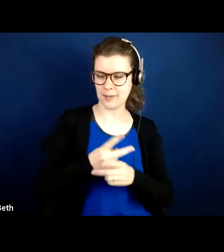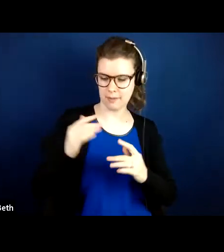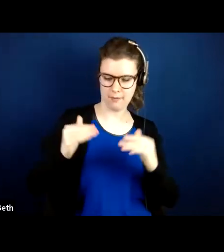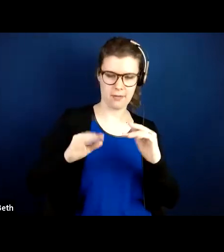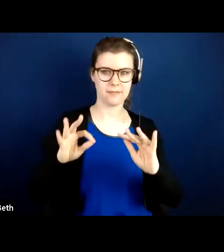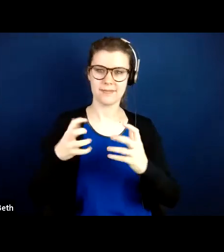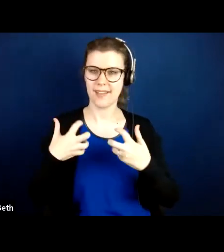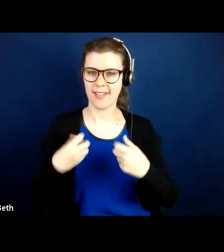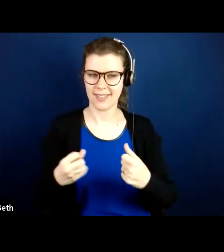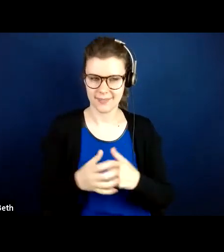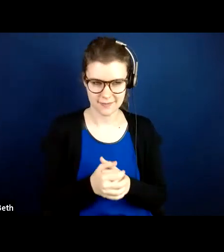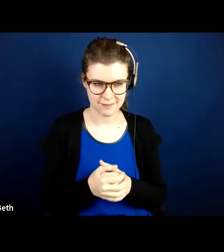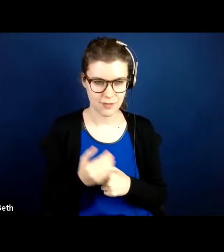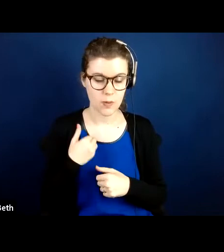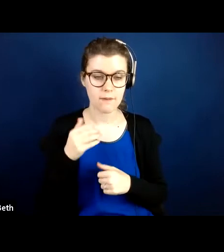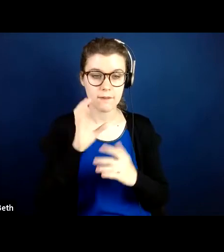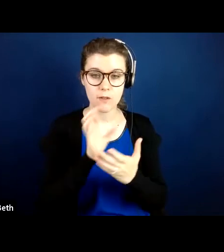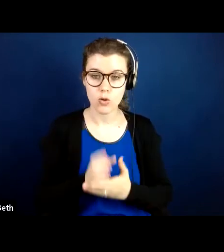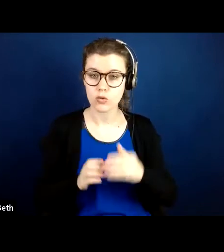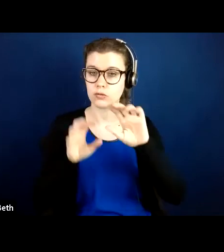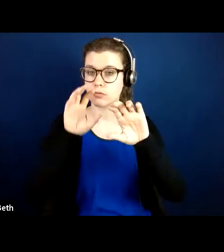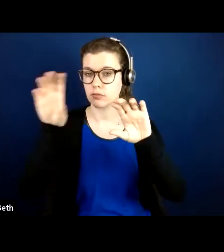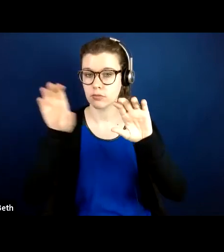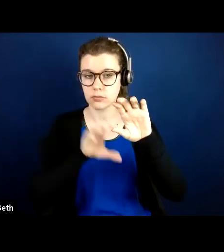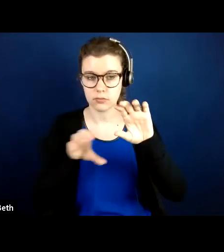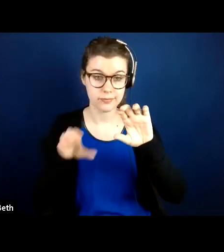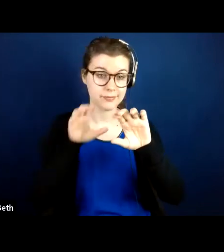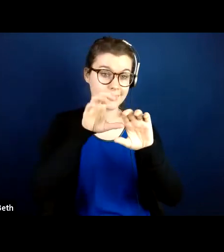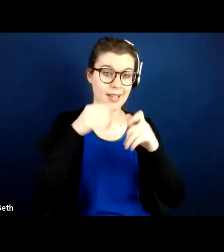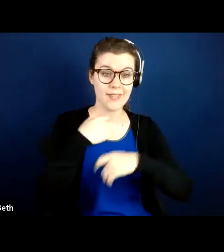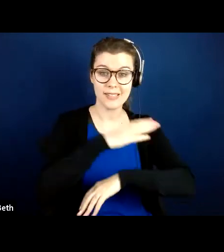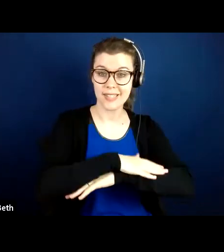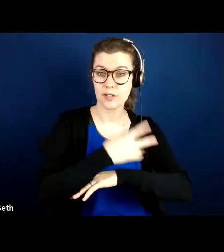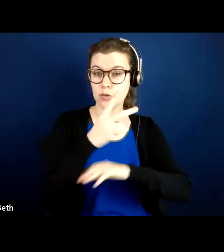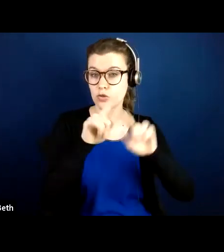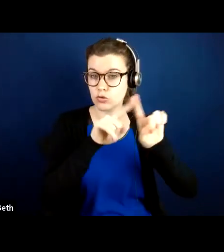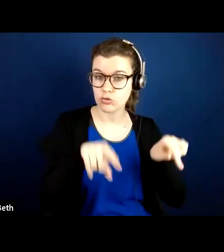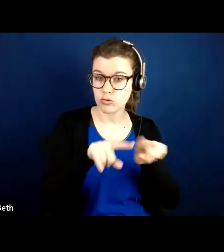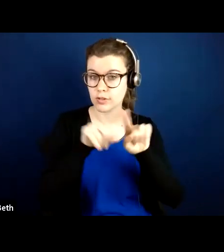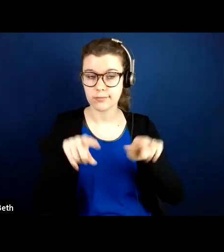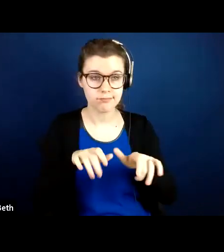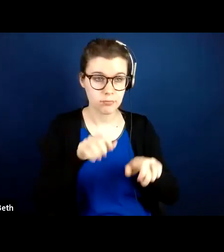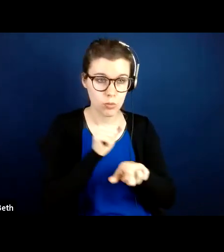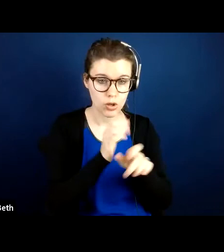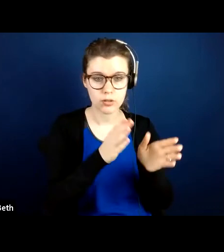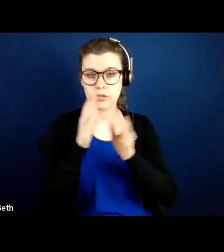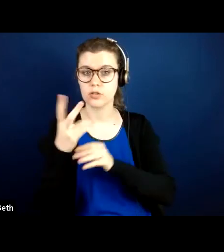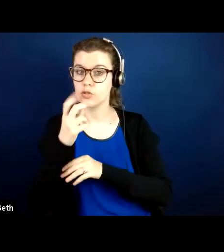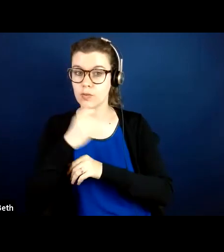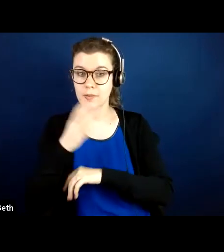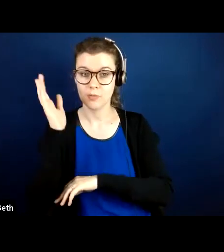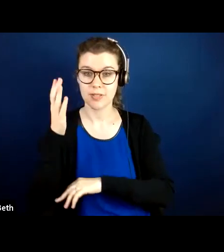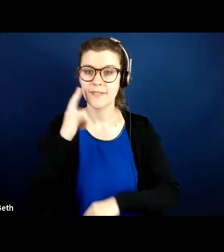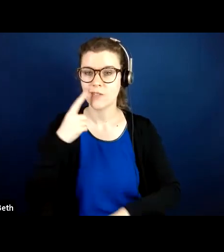we have some photos here, one of a desk with two screens, two women presenting at the April conference,